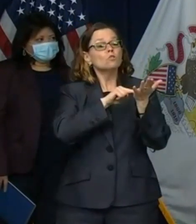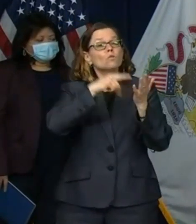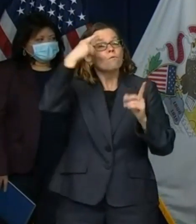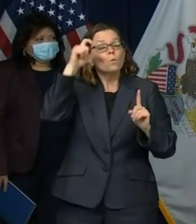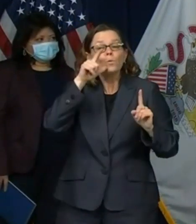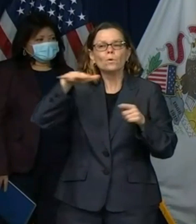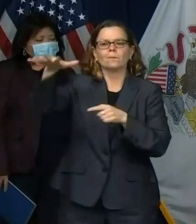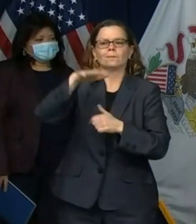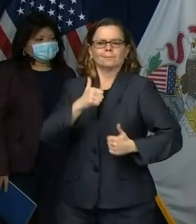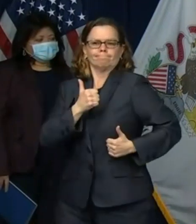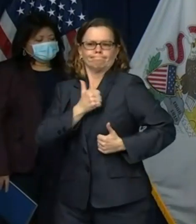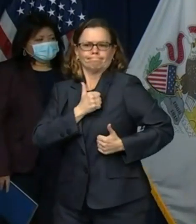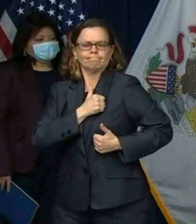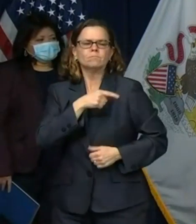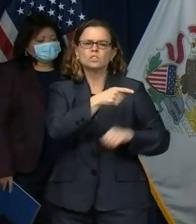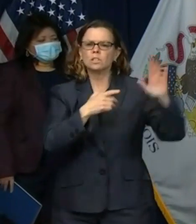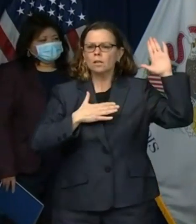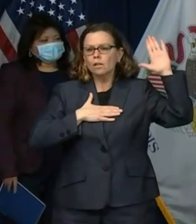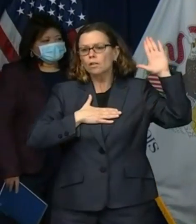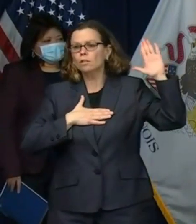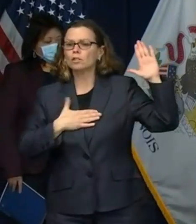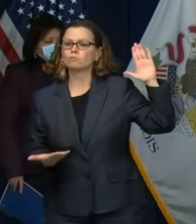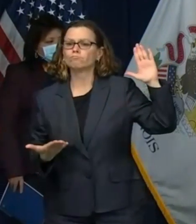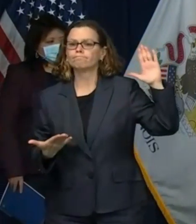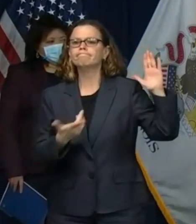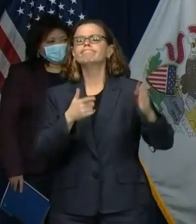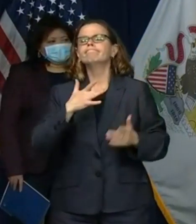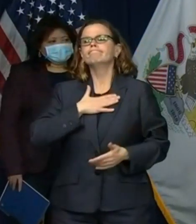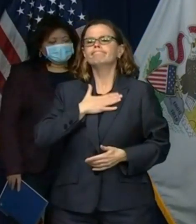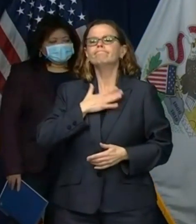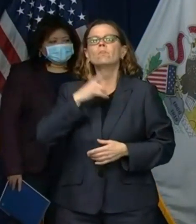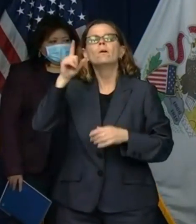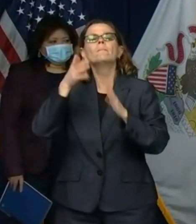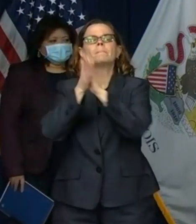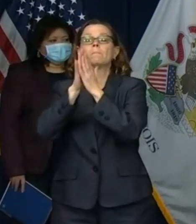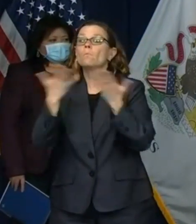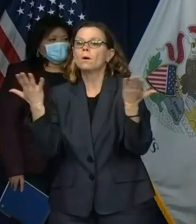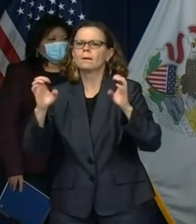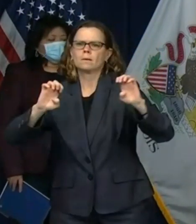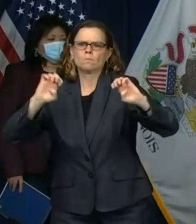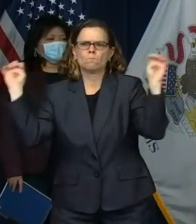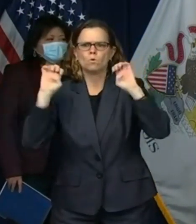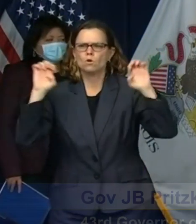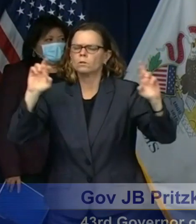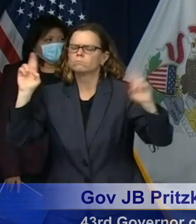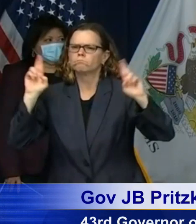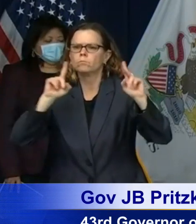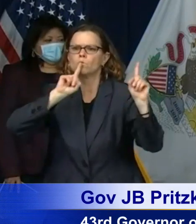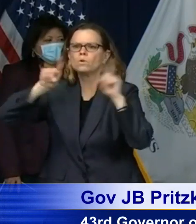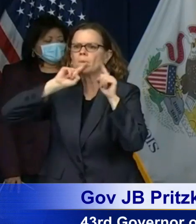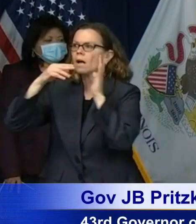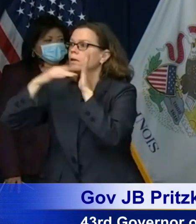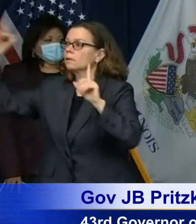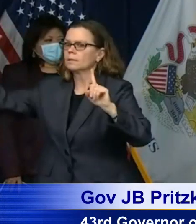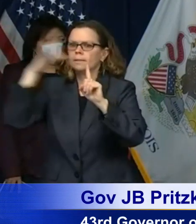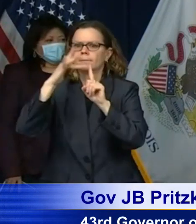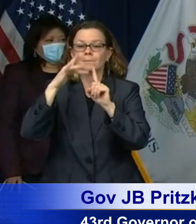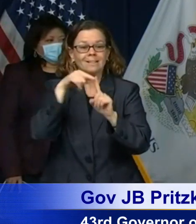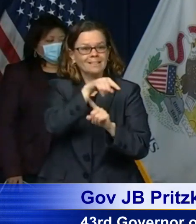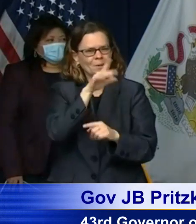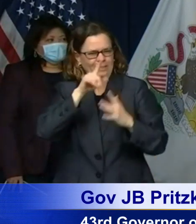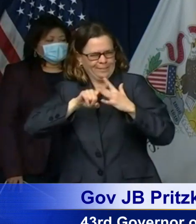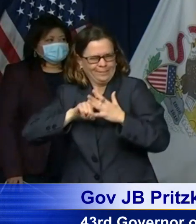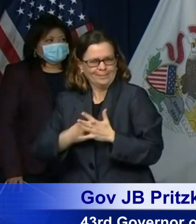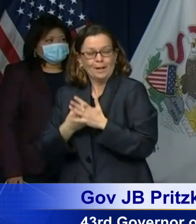emergency response nurse in the fight against covid 19 starting tomorrow in kimmy's